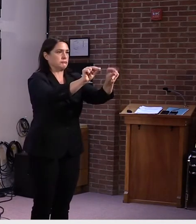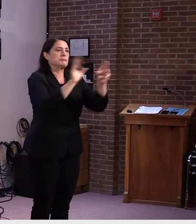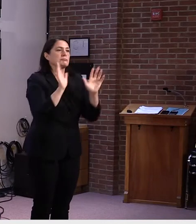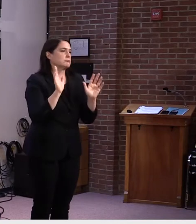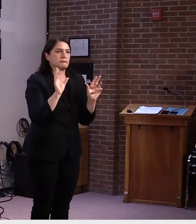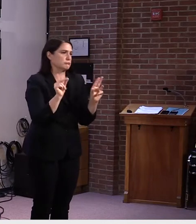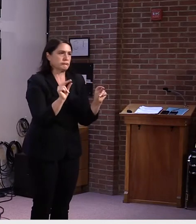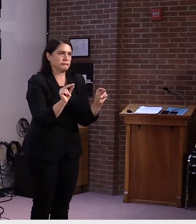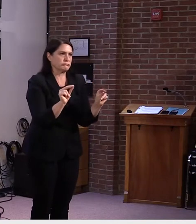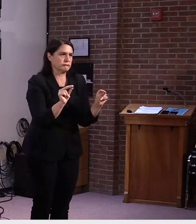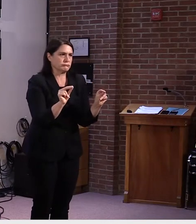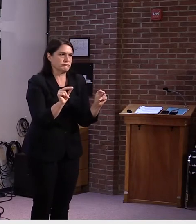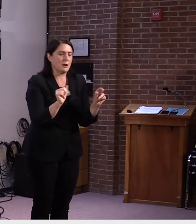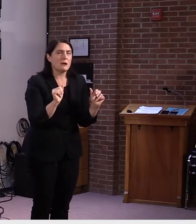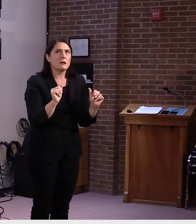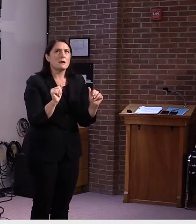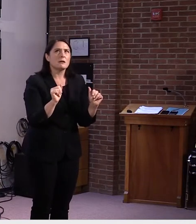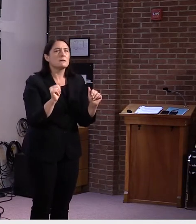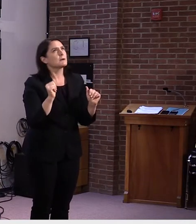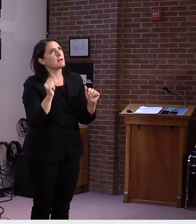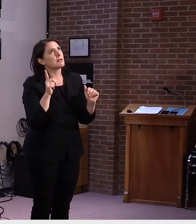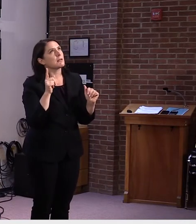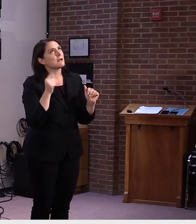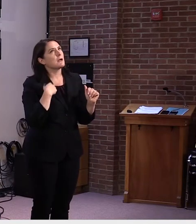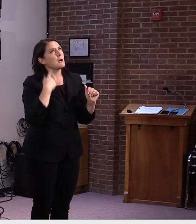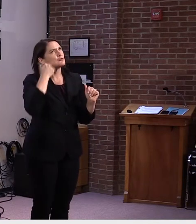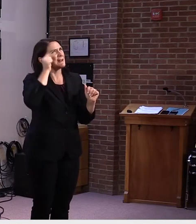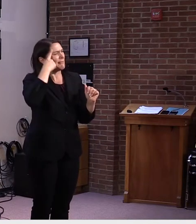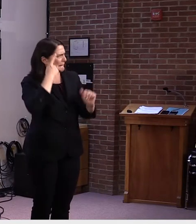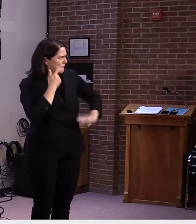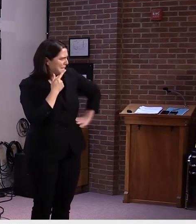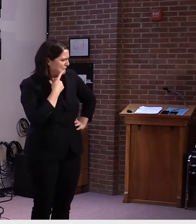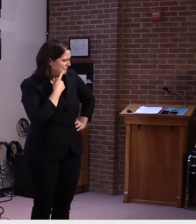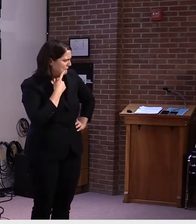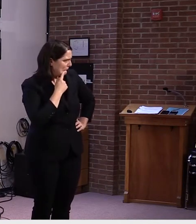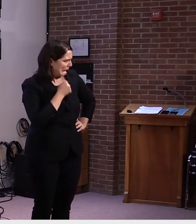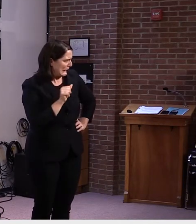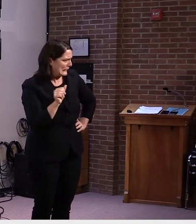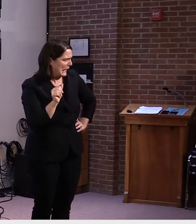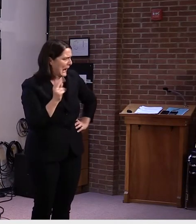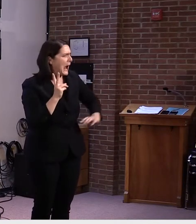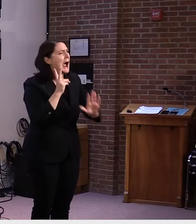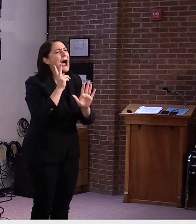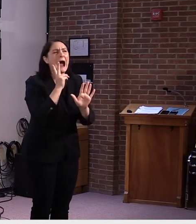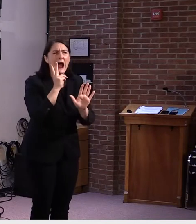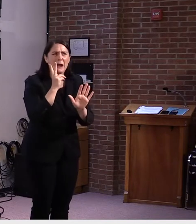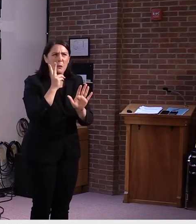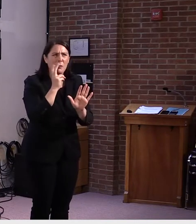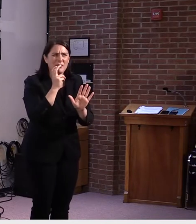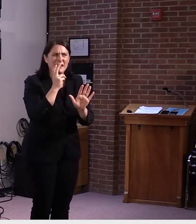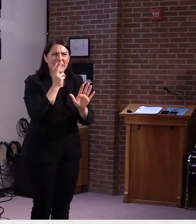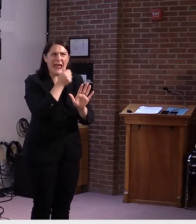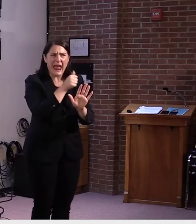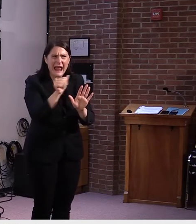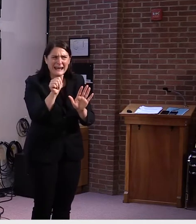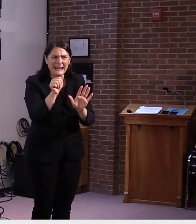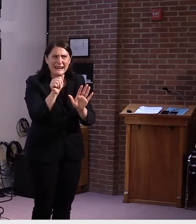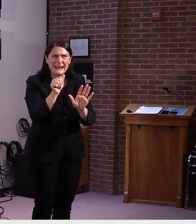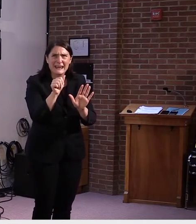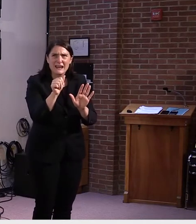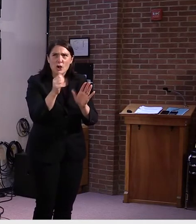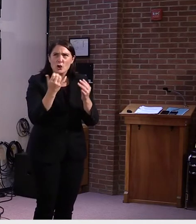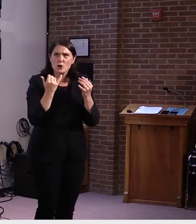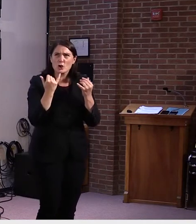Matter of fact, most, and I'm trying to think if there's any, uh, but, uh, child care workers now